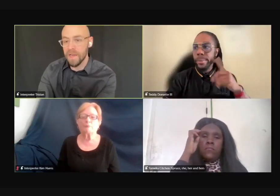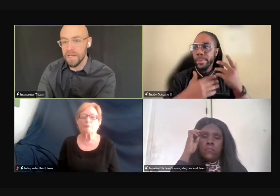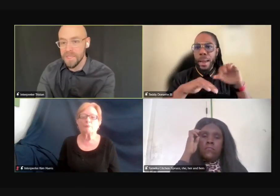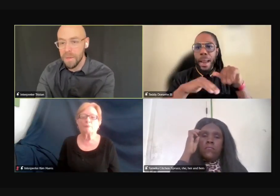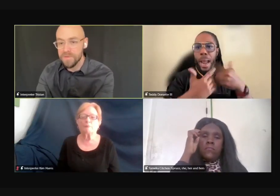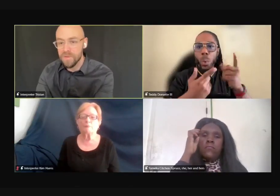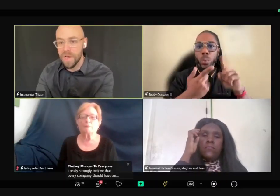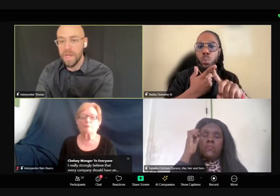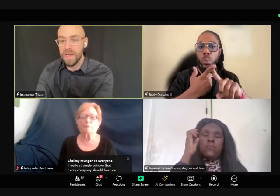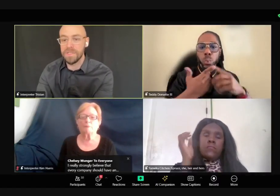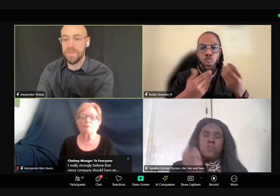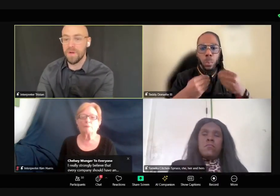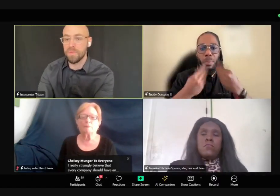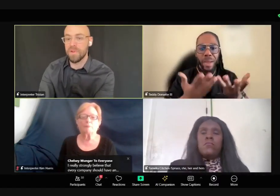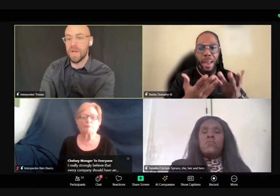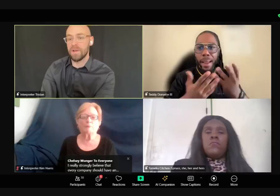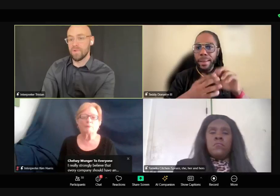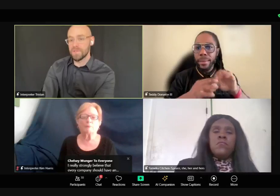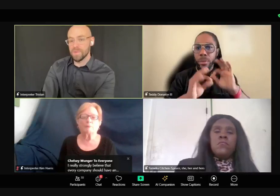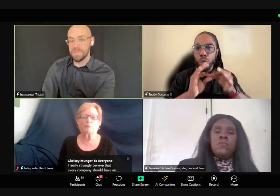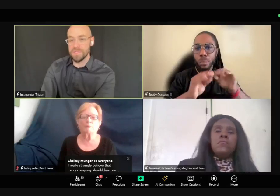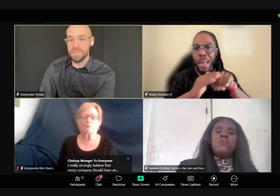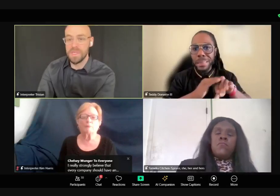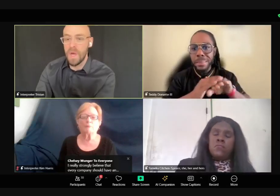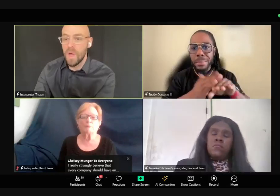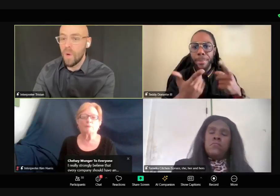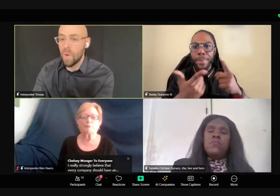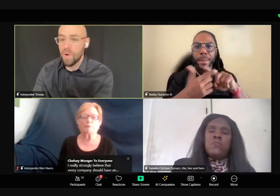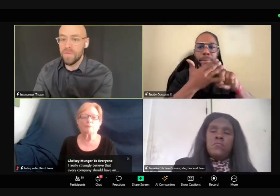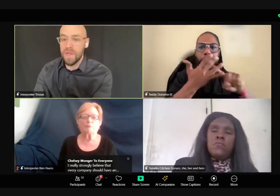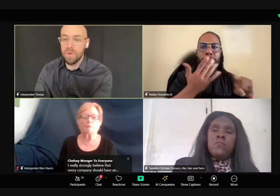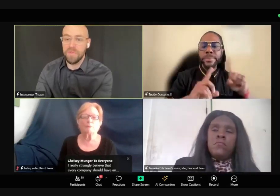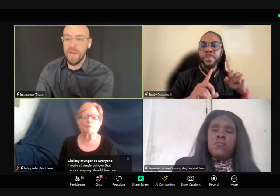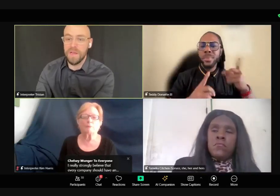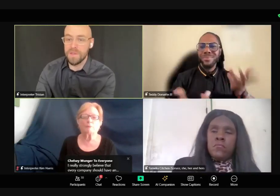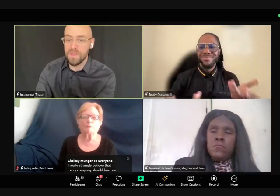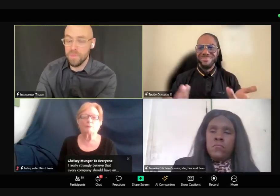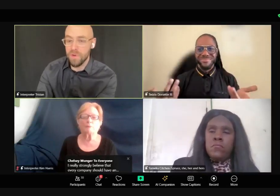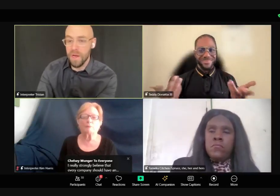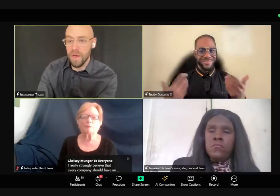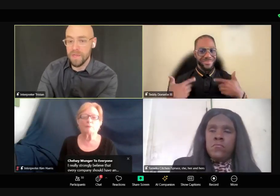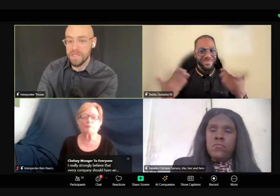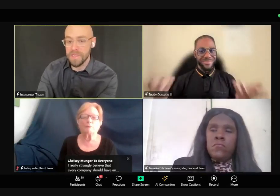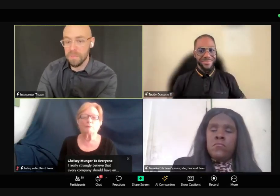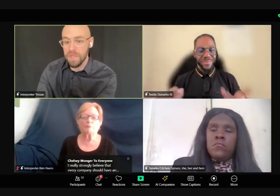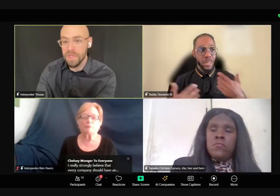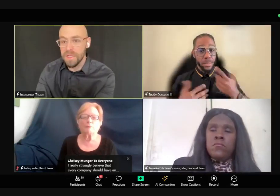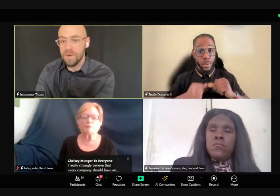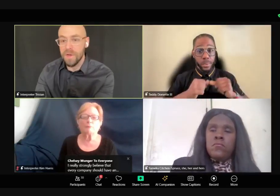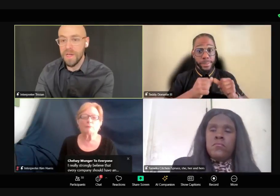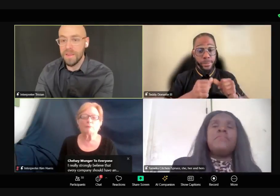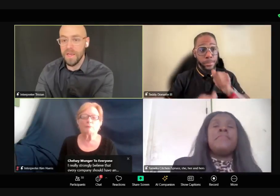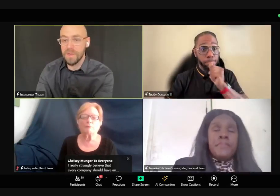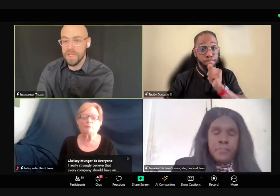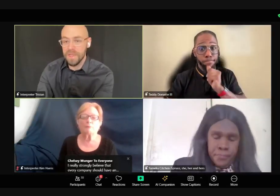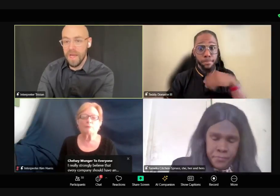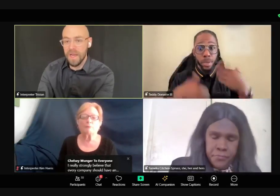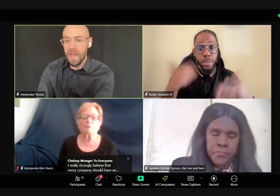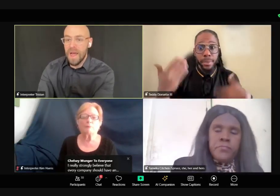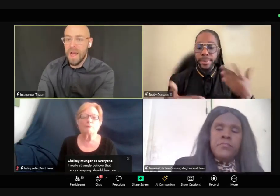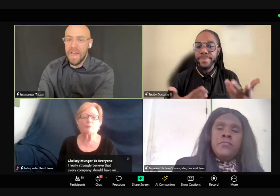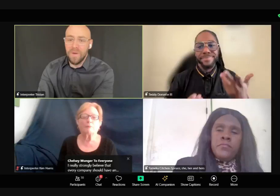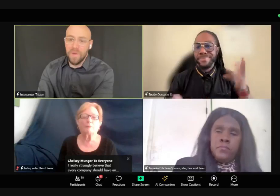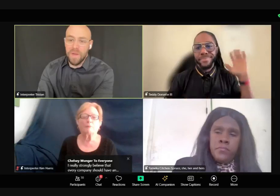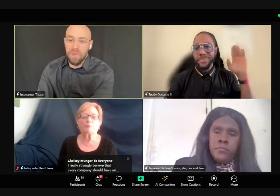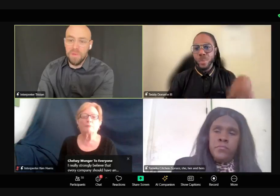if they don't provide any types of trainings, if they don't provide resources or if they don't provide interpreter accessibility or anything else like